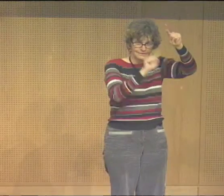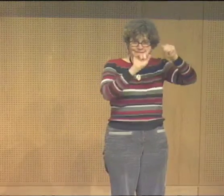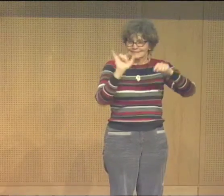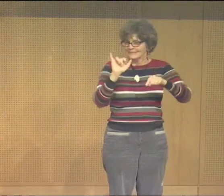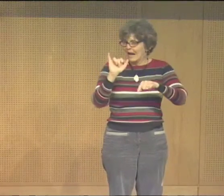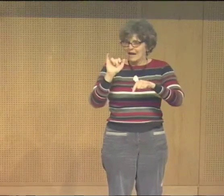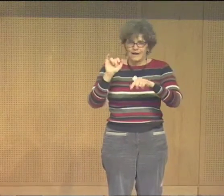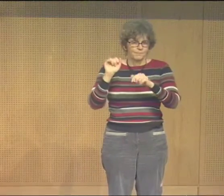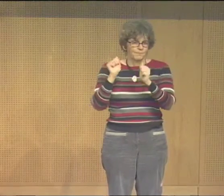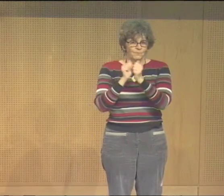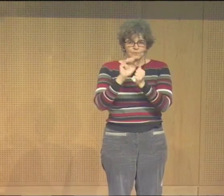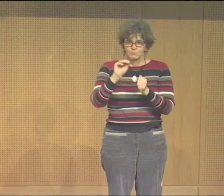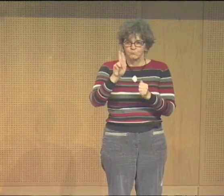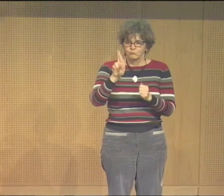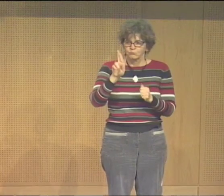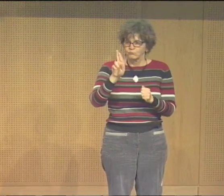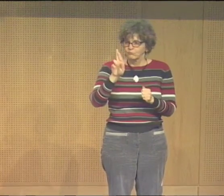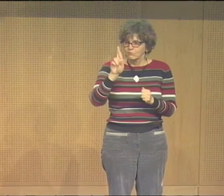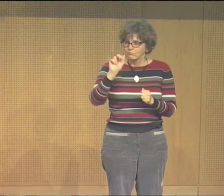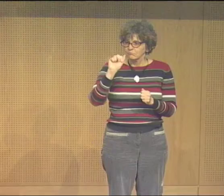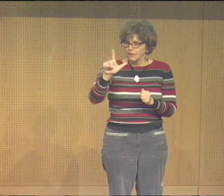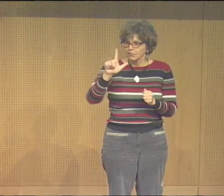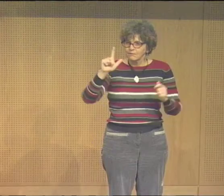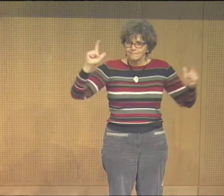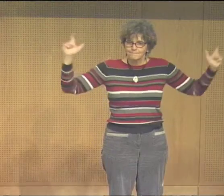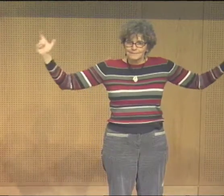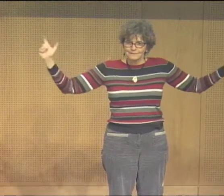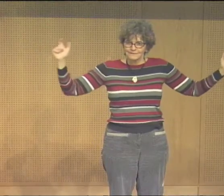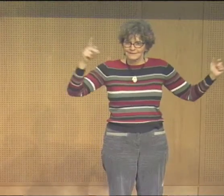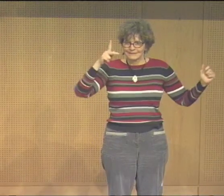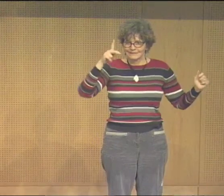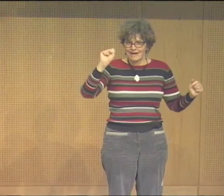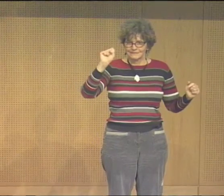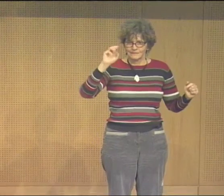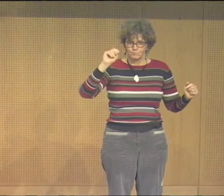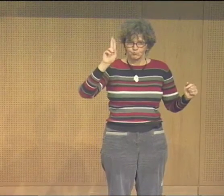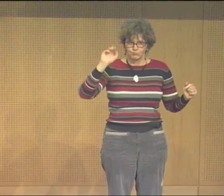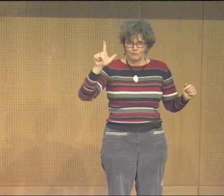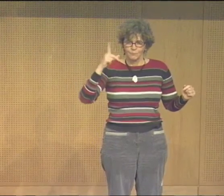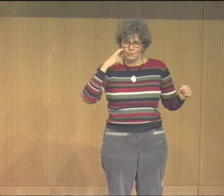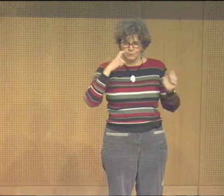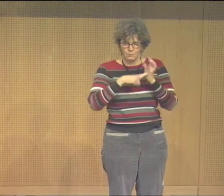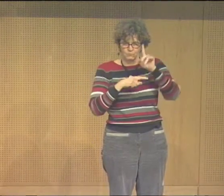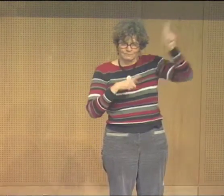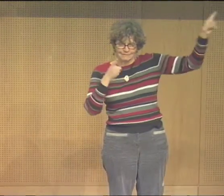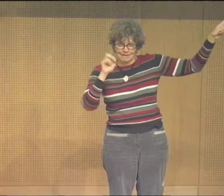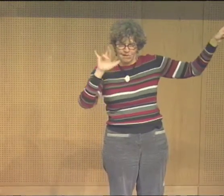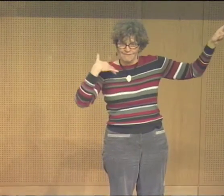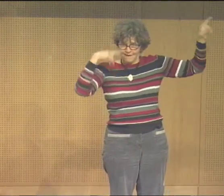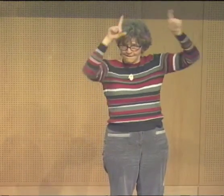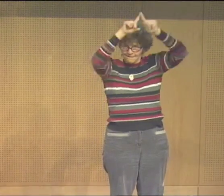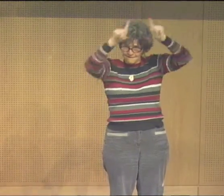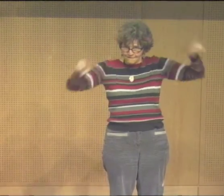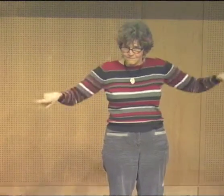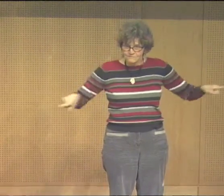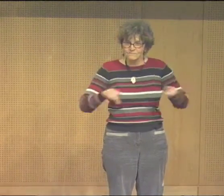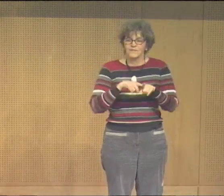communication. And I thought, and maybe have you seen the mural?